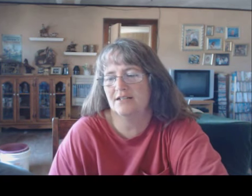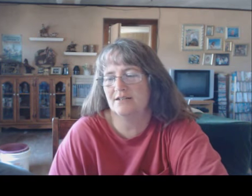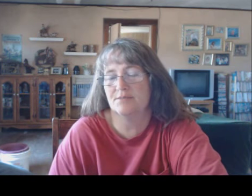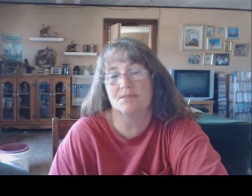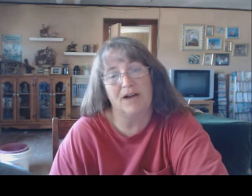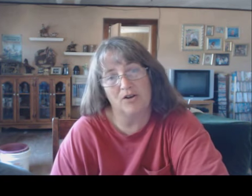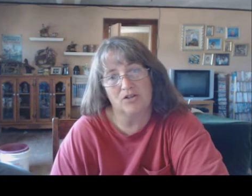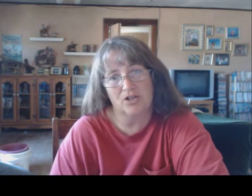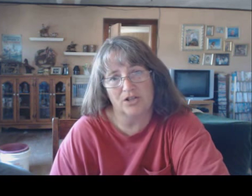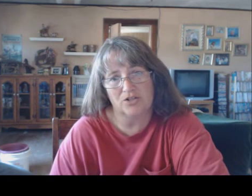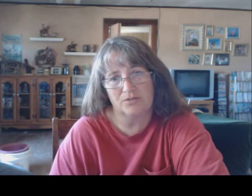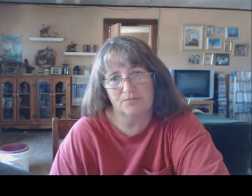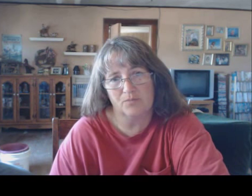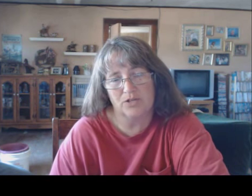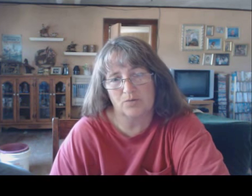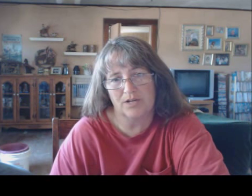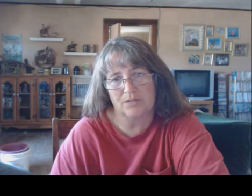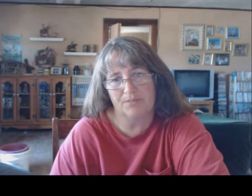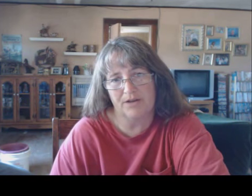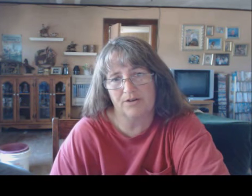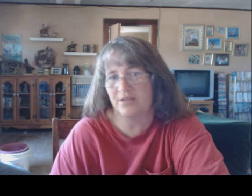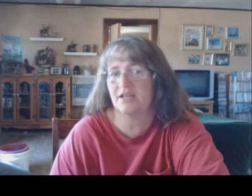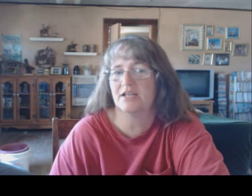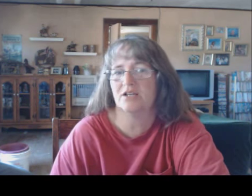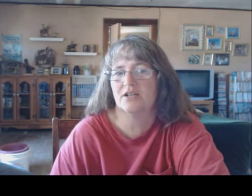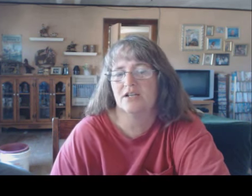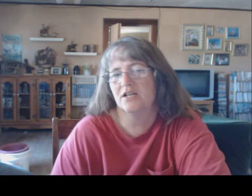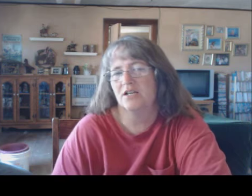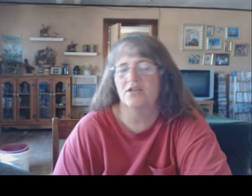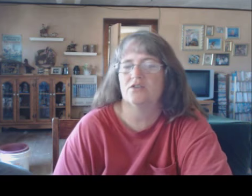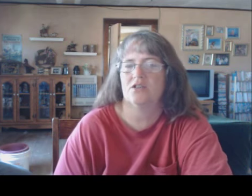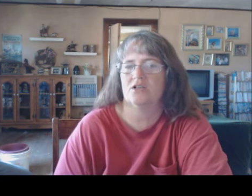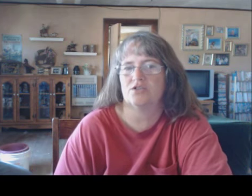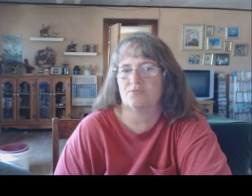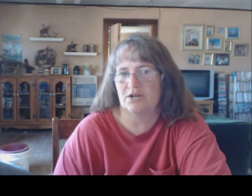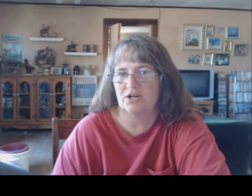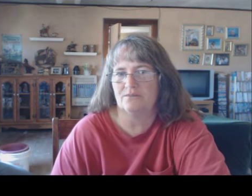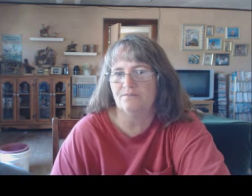some powdered colostrum, which was better than no colostrum at all.